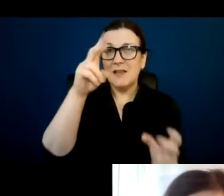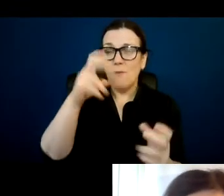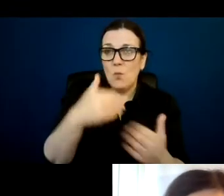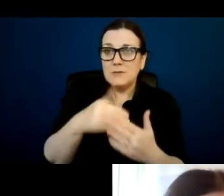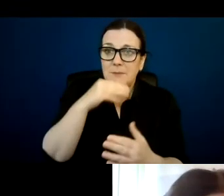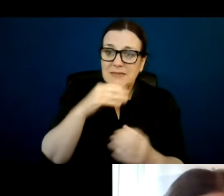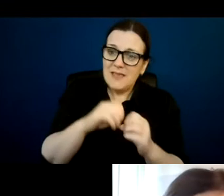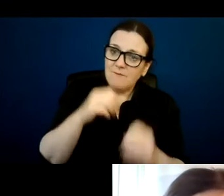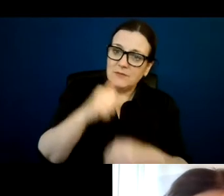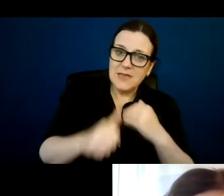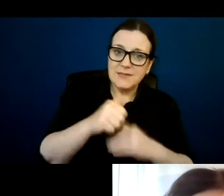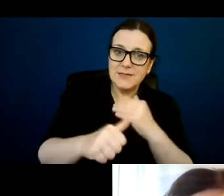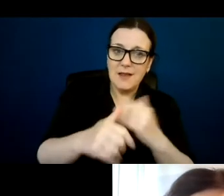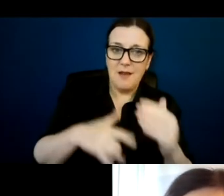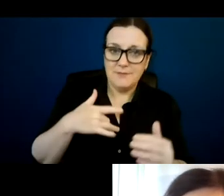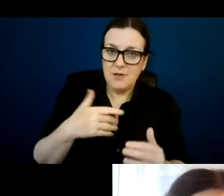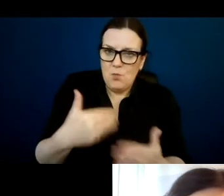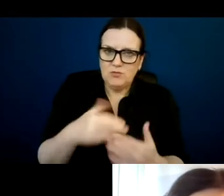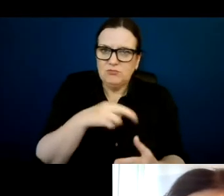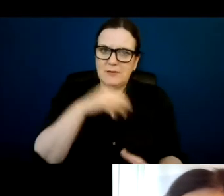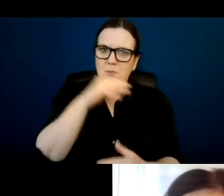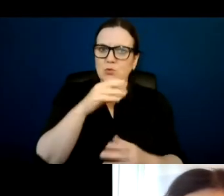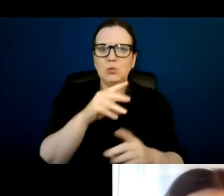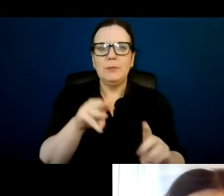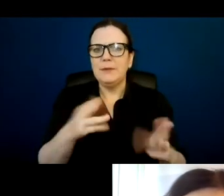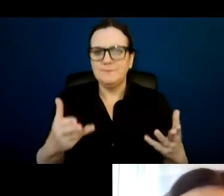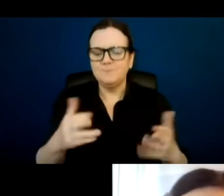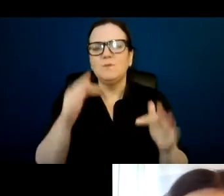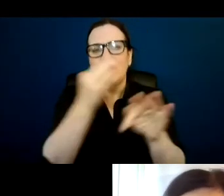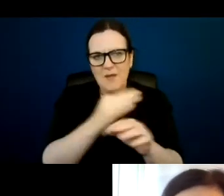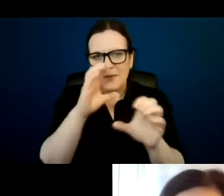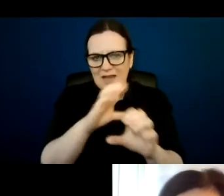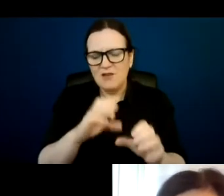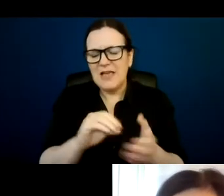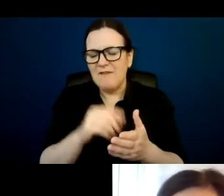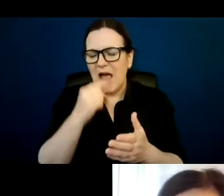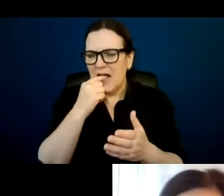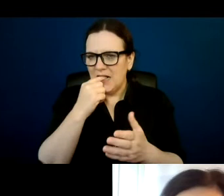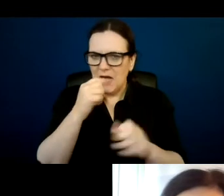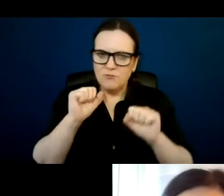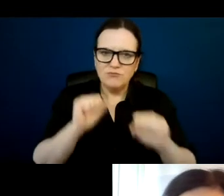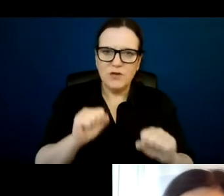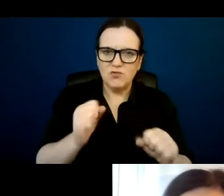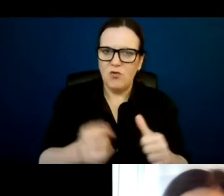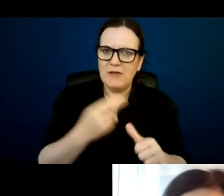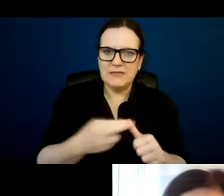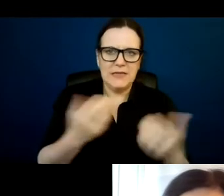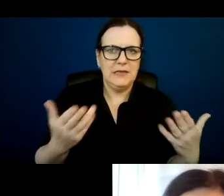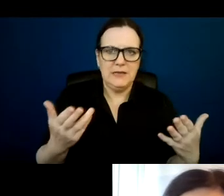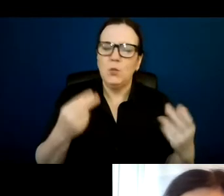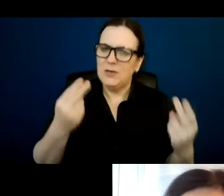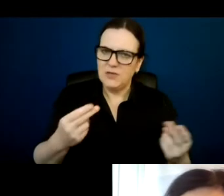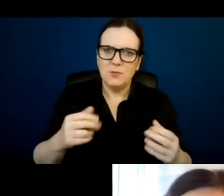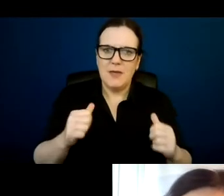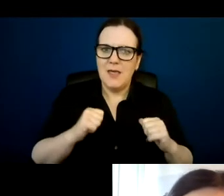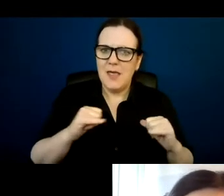day to day, because that's what really matters to people and family cares are under such huge pressure already. We need to be able to try